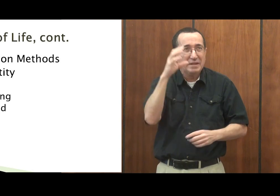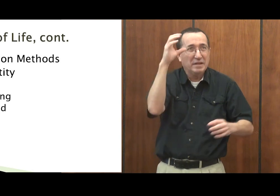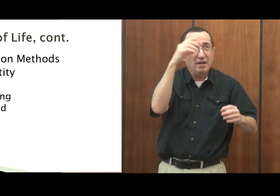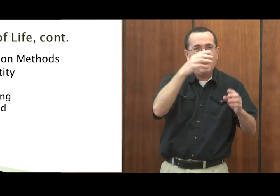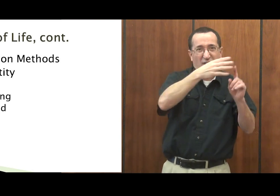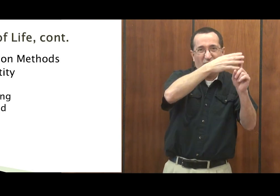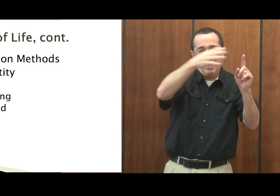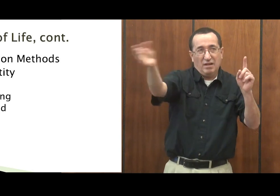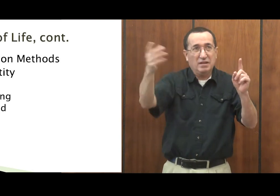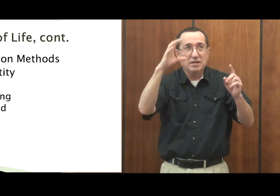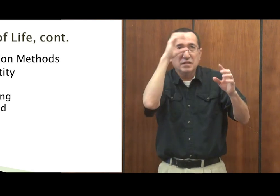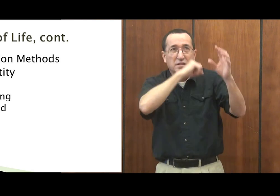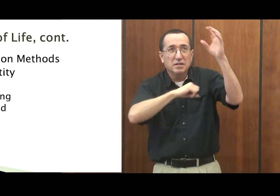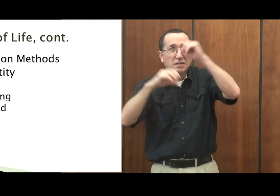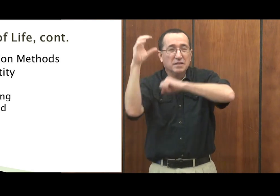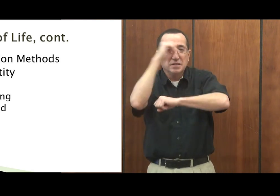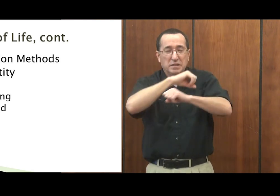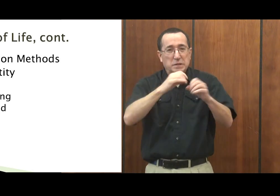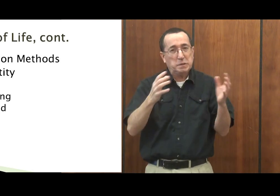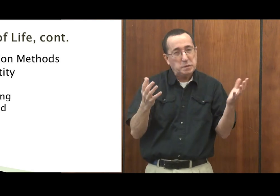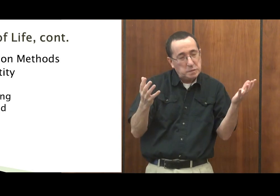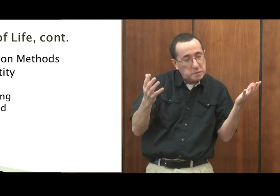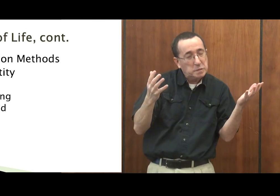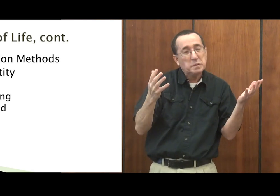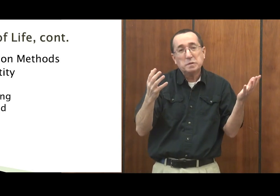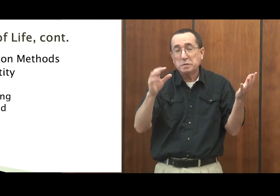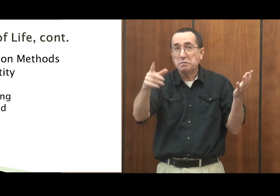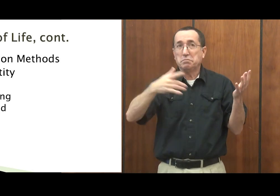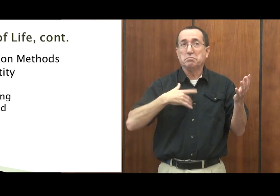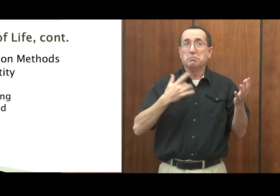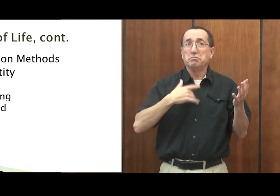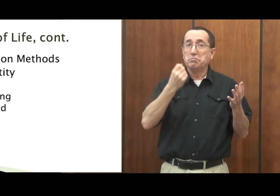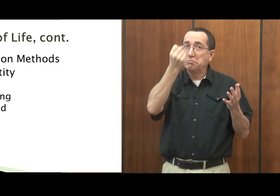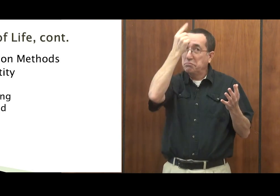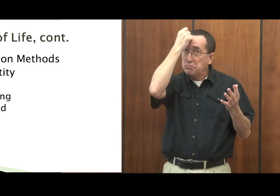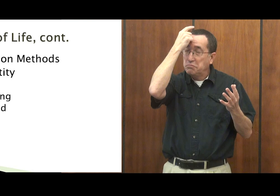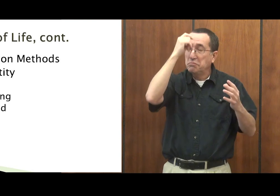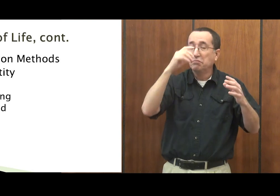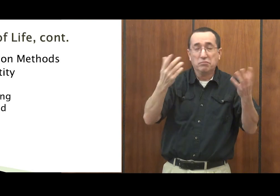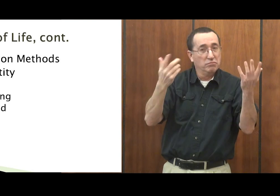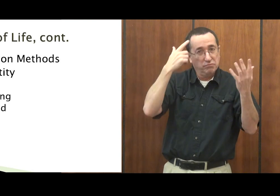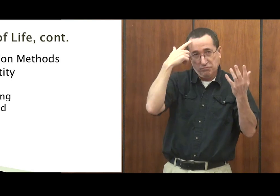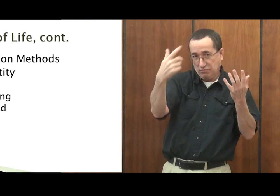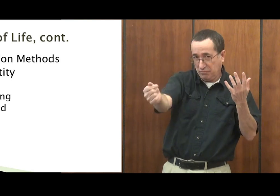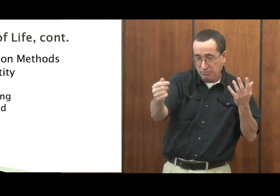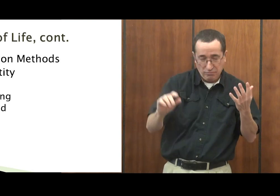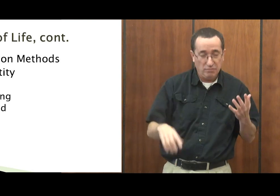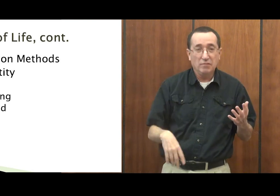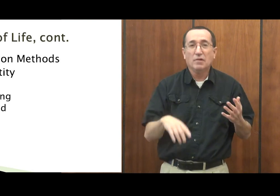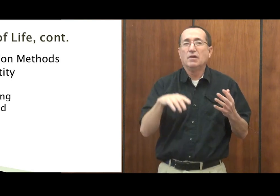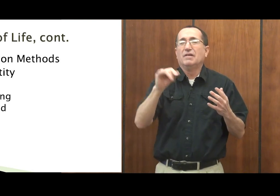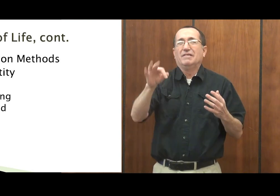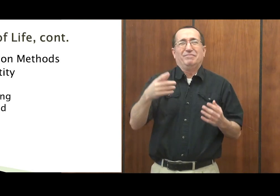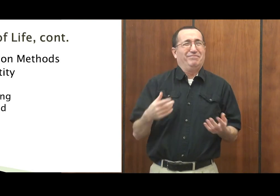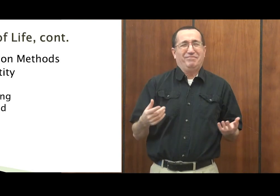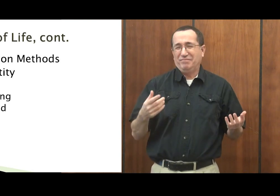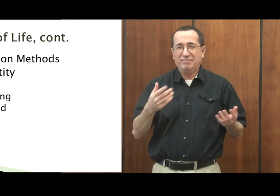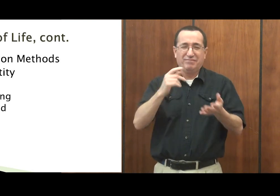somebody says off of their lips. Other times you have to fill in what they're trying to say. And if it works for you, that's